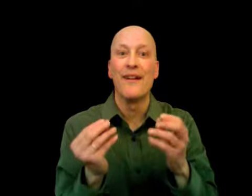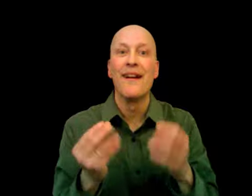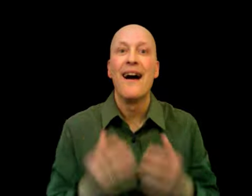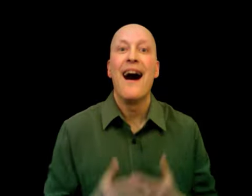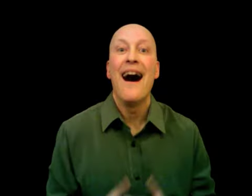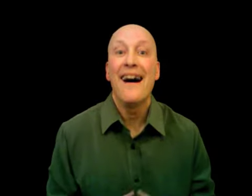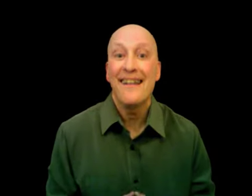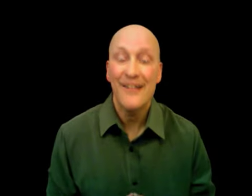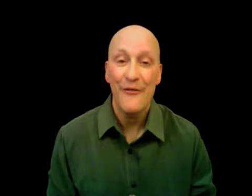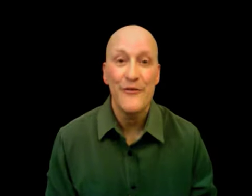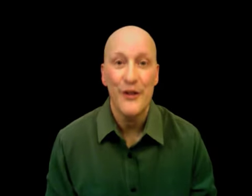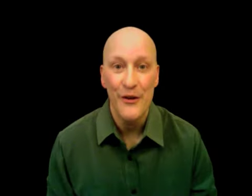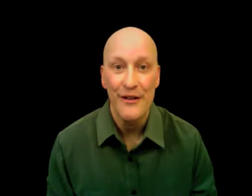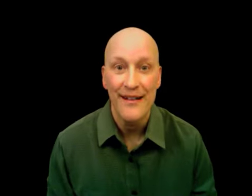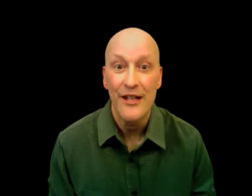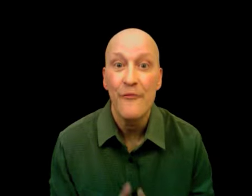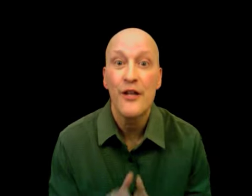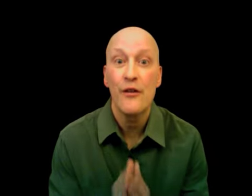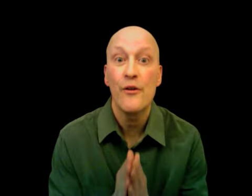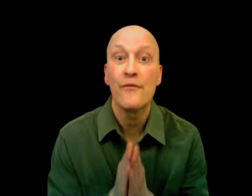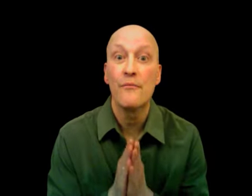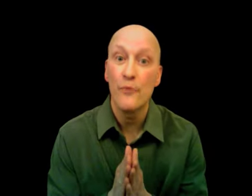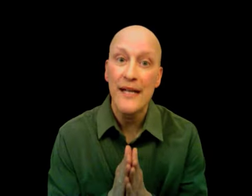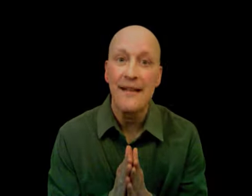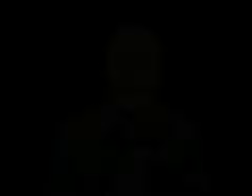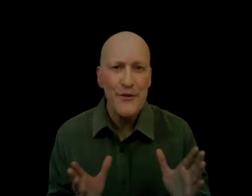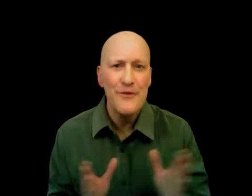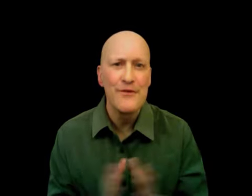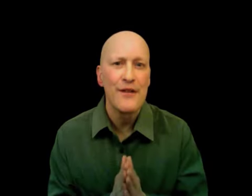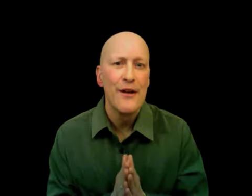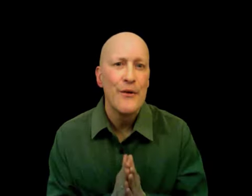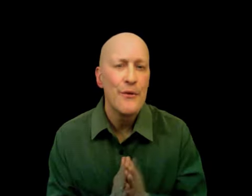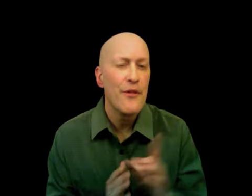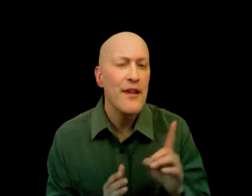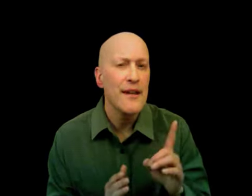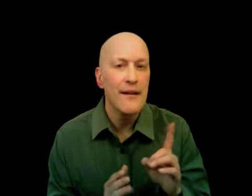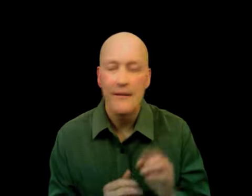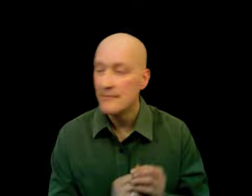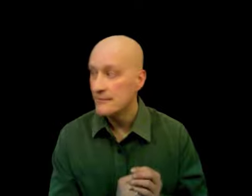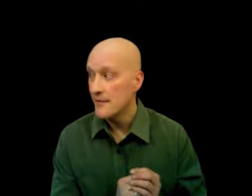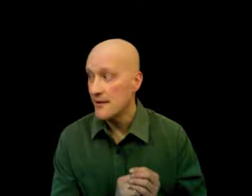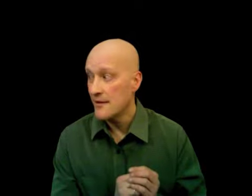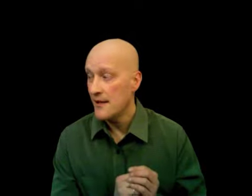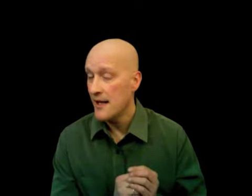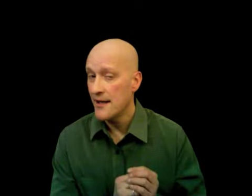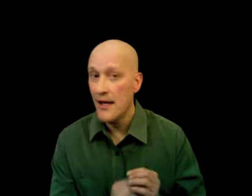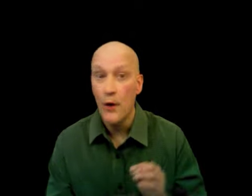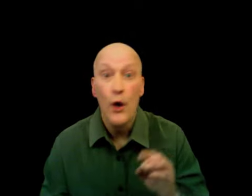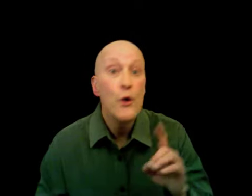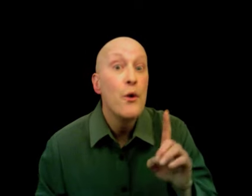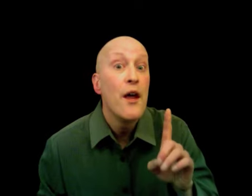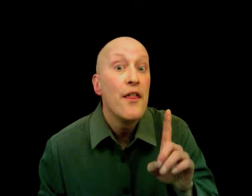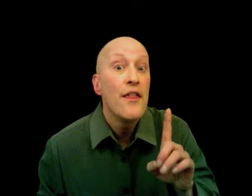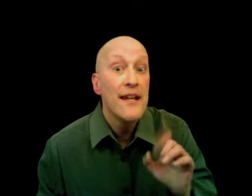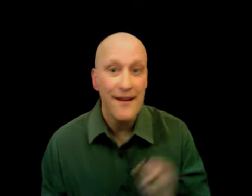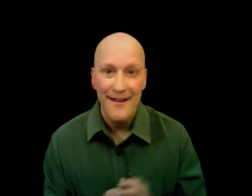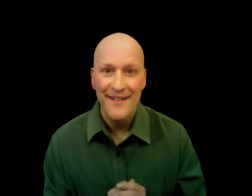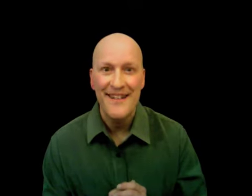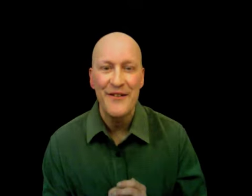I love to learn. love to learn. from reading. Students who think, I'll say that again, who think they don't